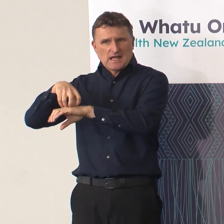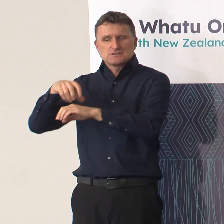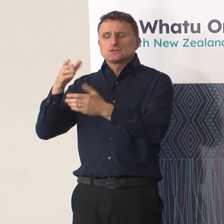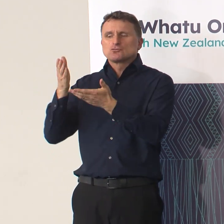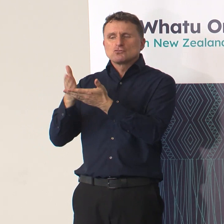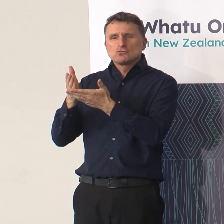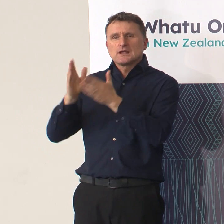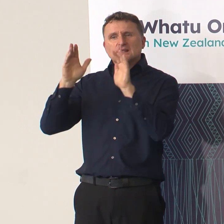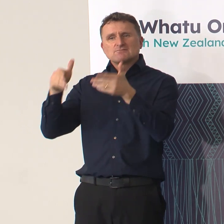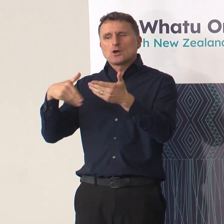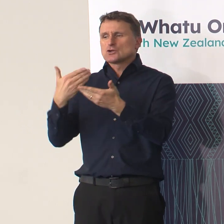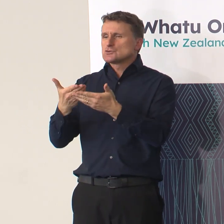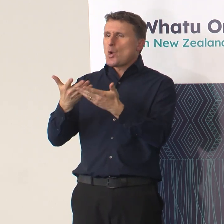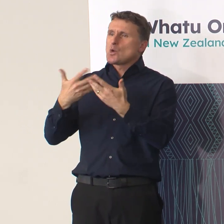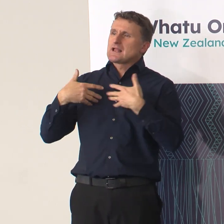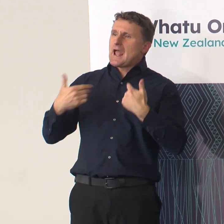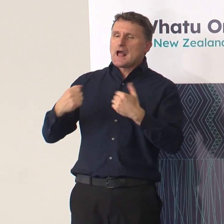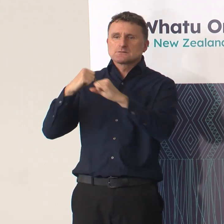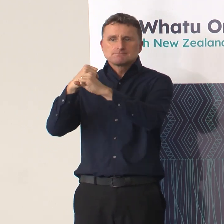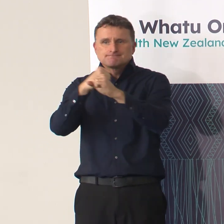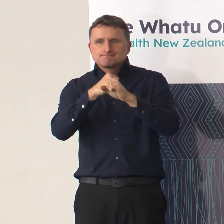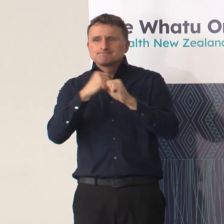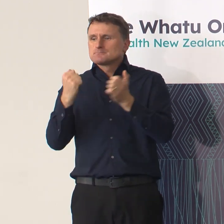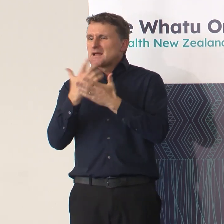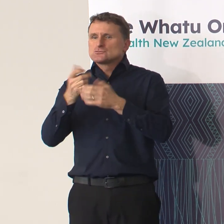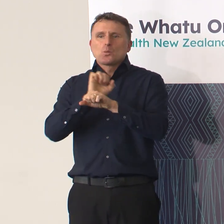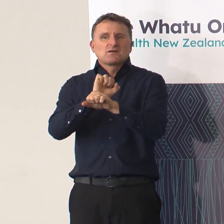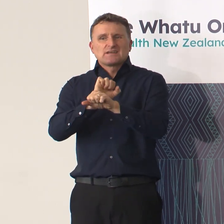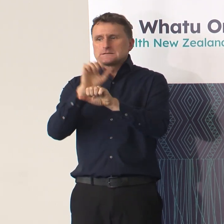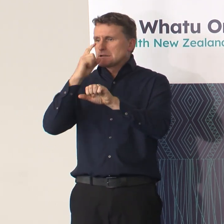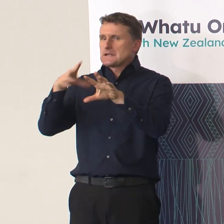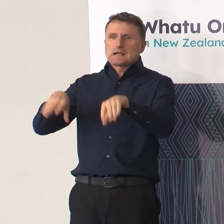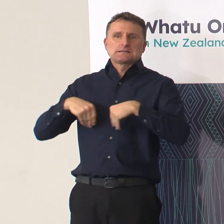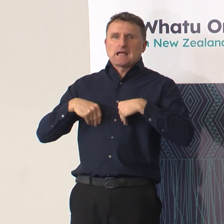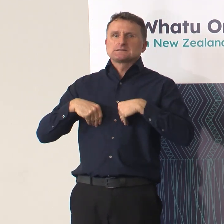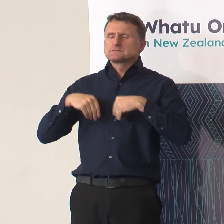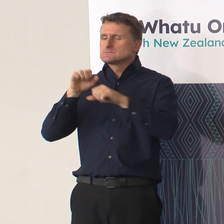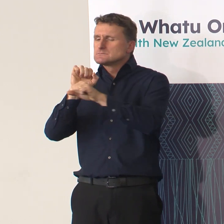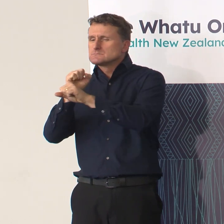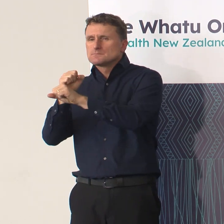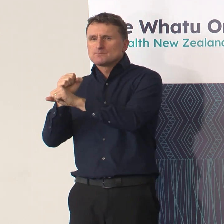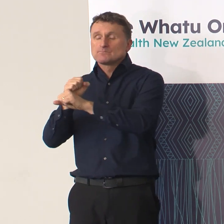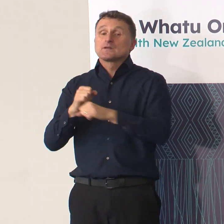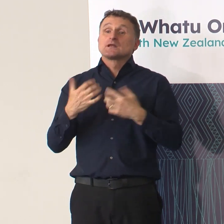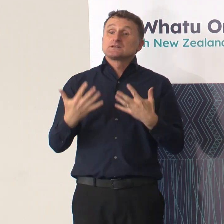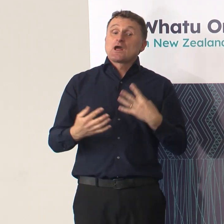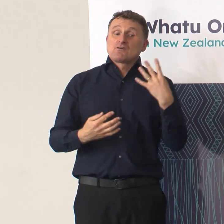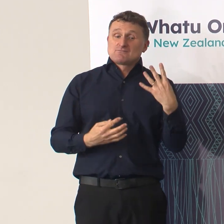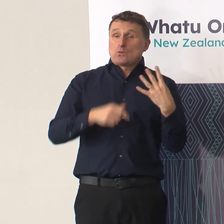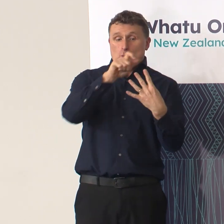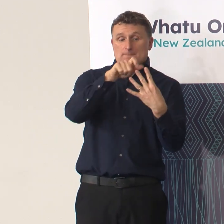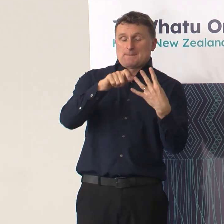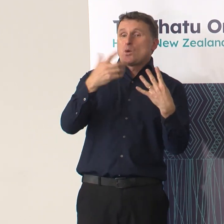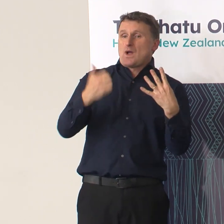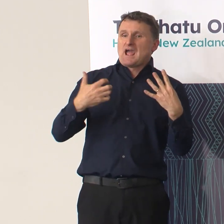promotion aspects of prevention. We're really fortunate at the moment that we've just had the four confirmed cases of monkeypox in the country,